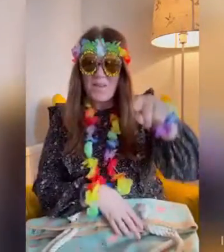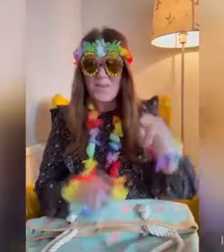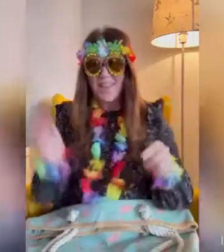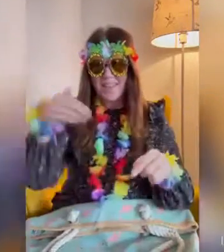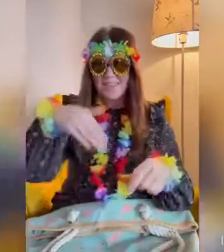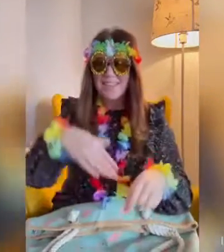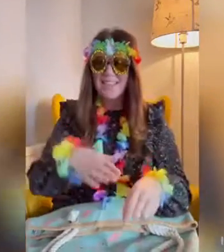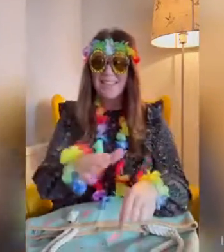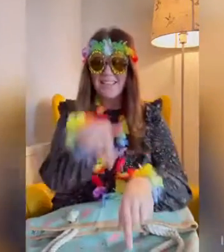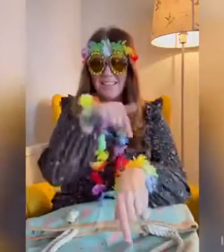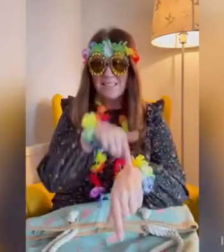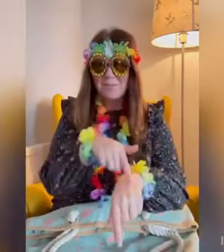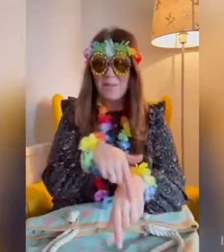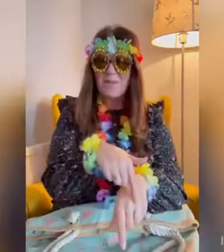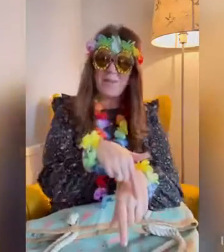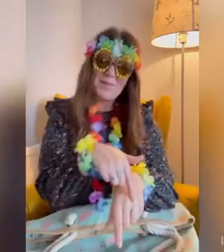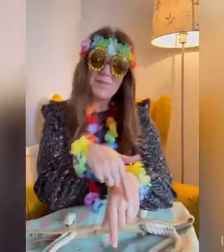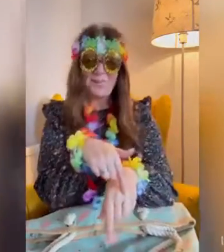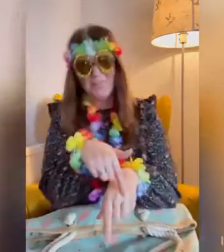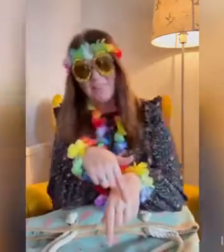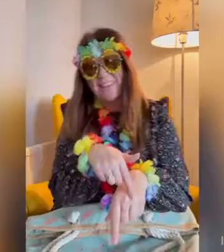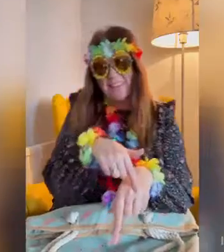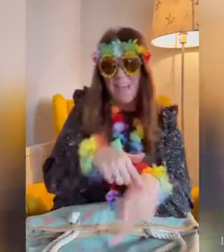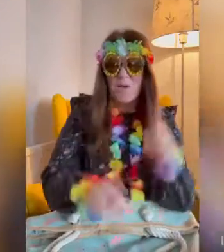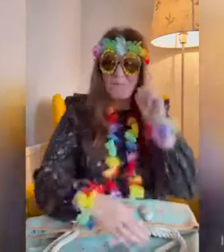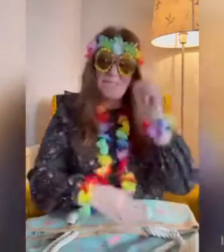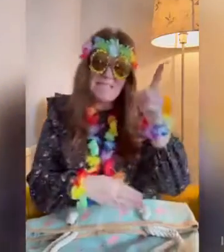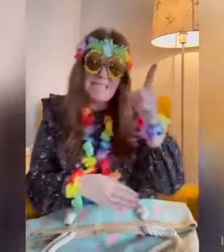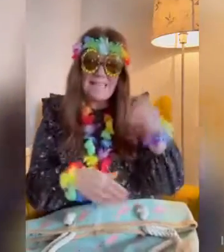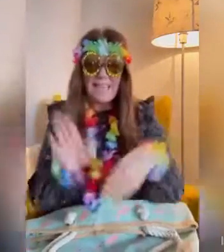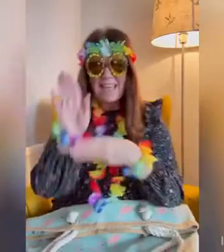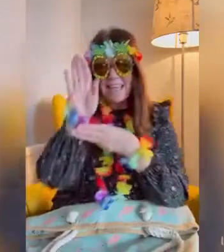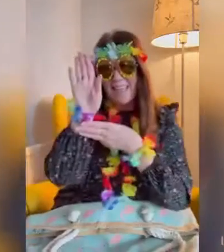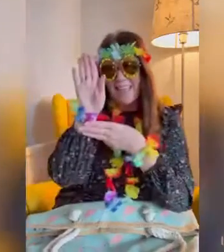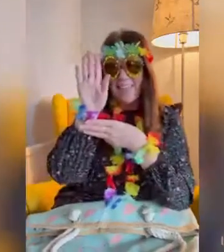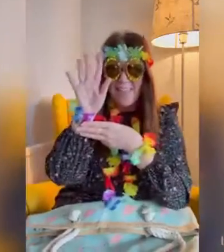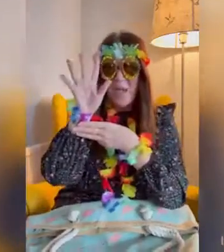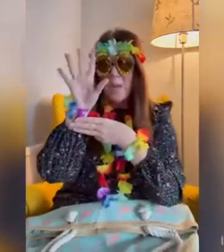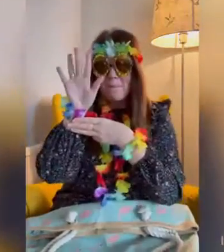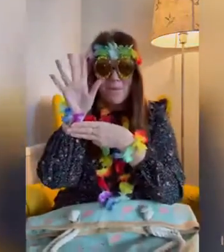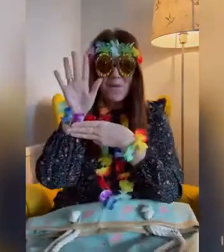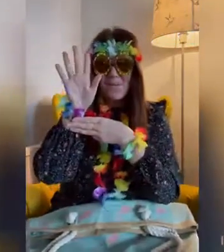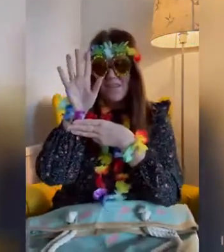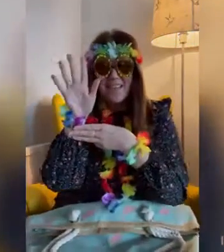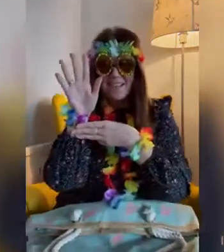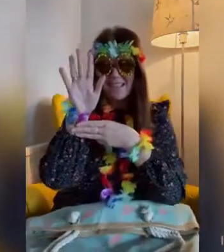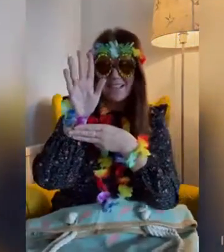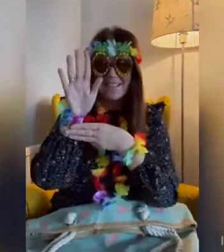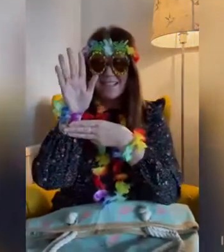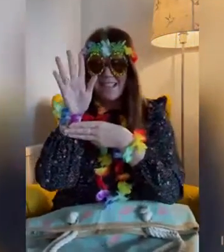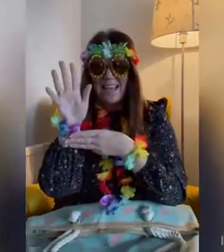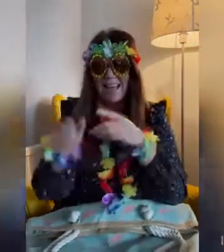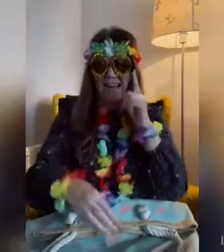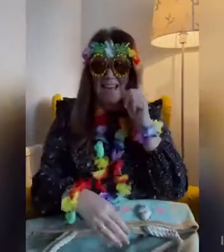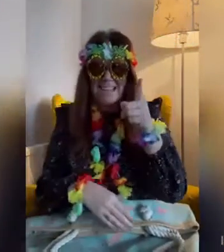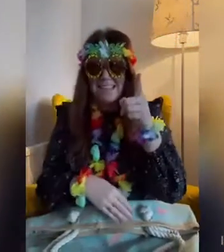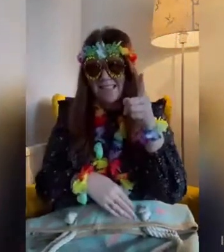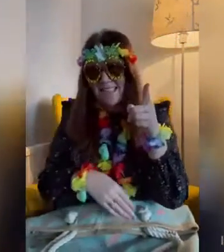to see it blue. We've seen it and the movie is. Now let's see